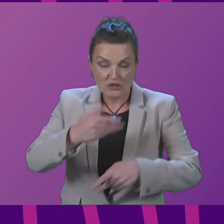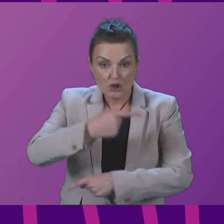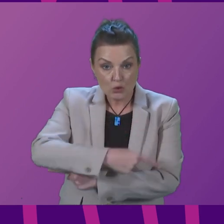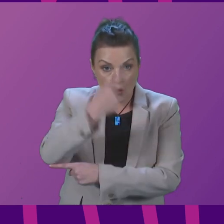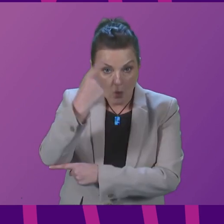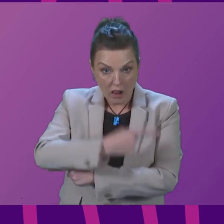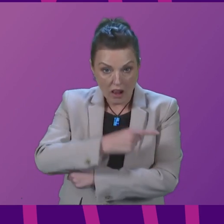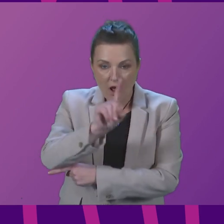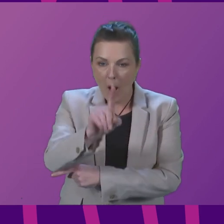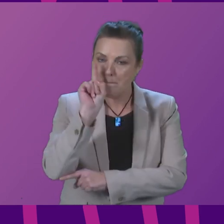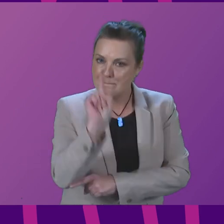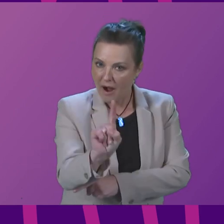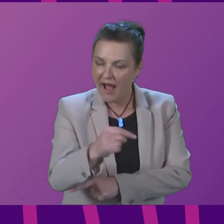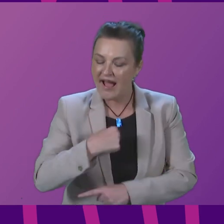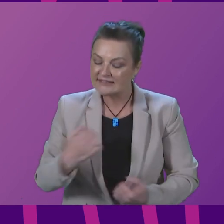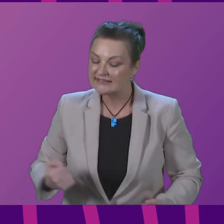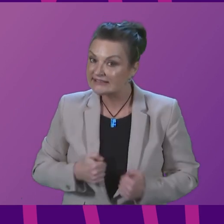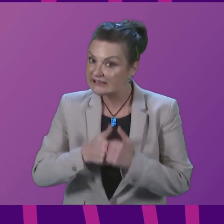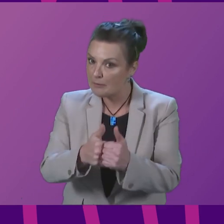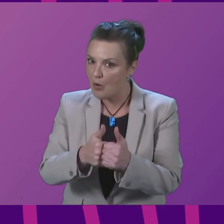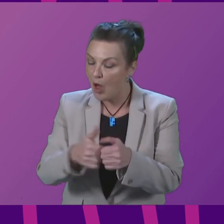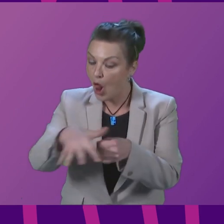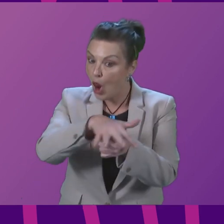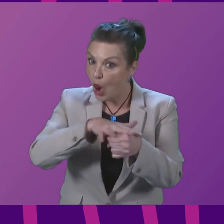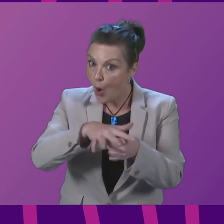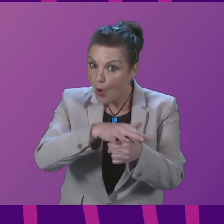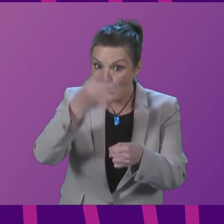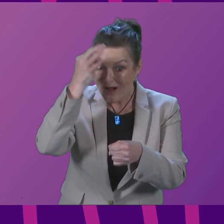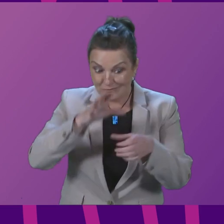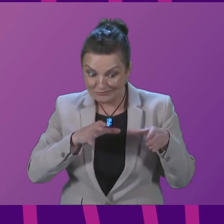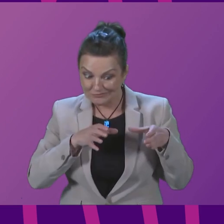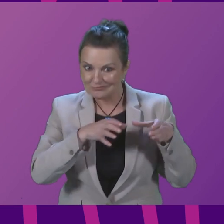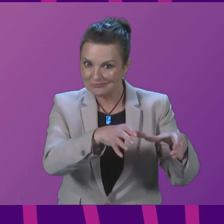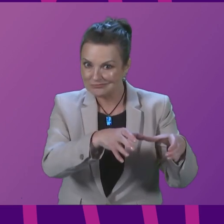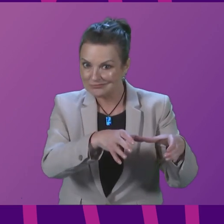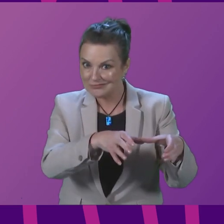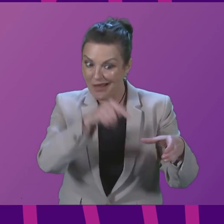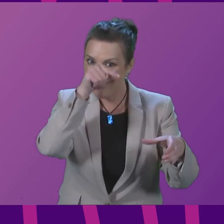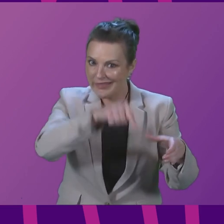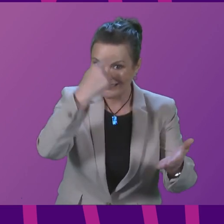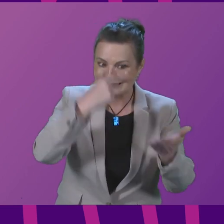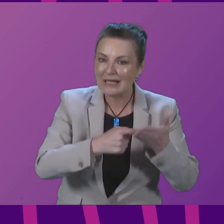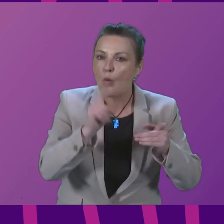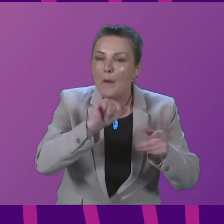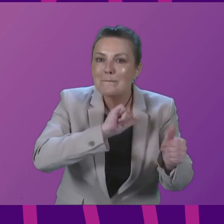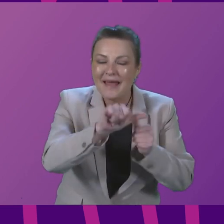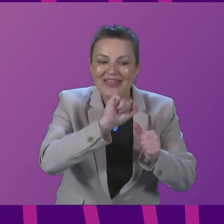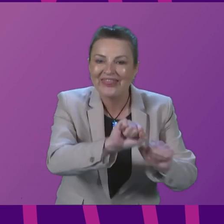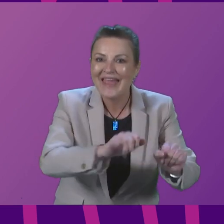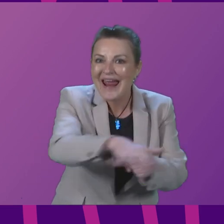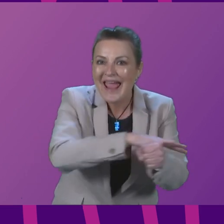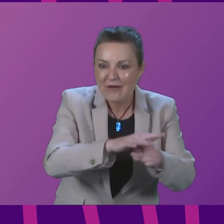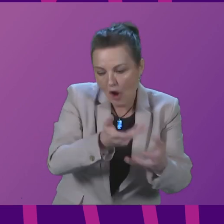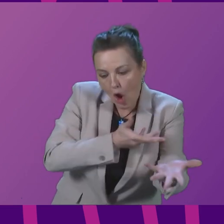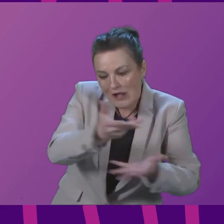councils being empowered to consider the tough issues that they face, to consult with the public and to take sensible